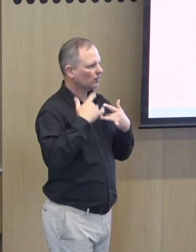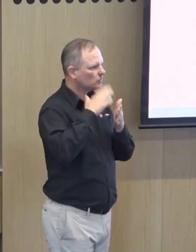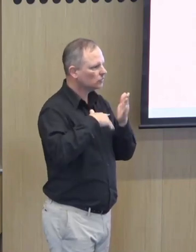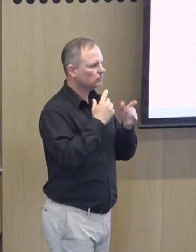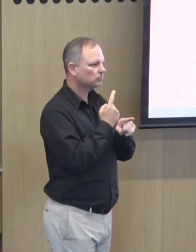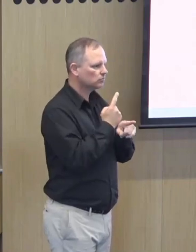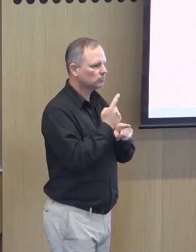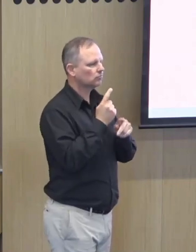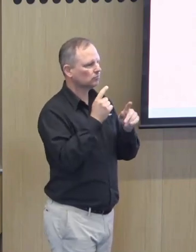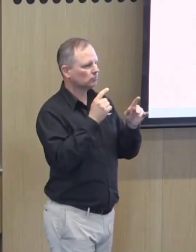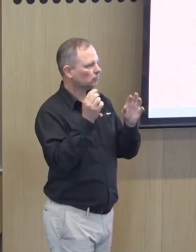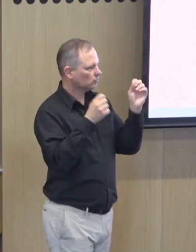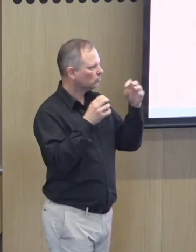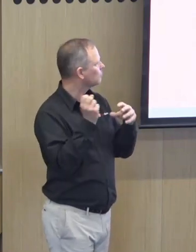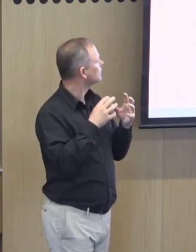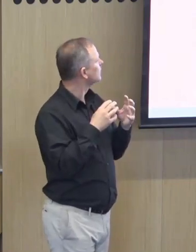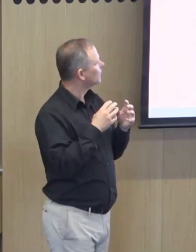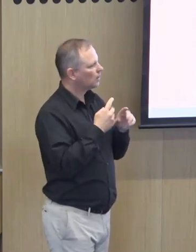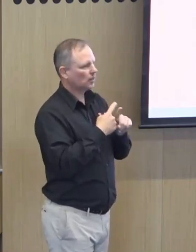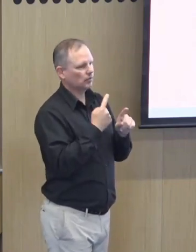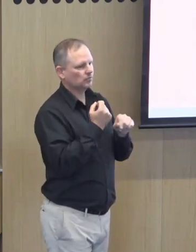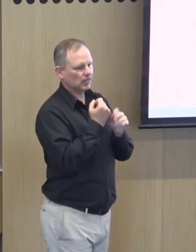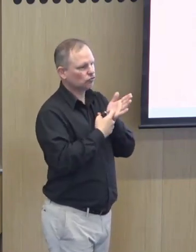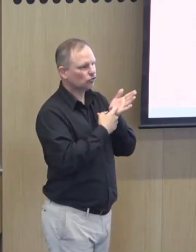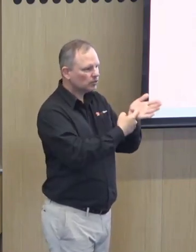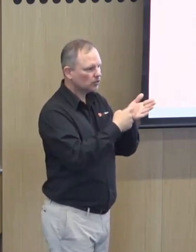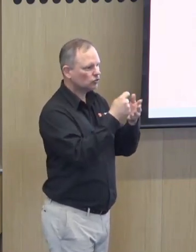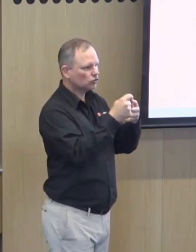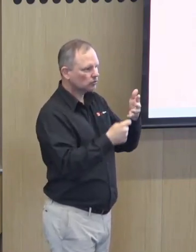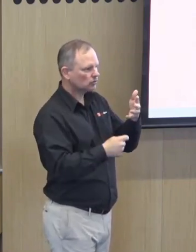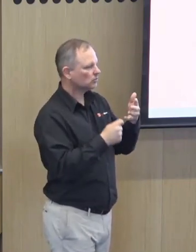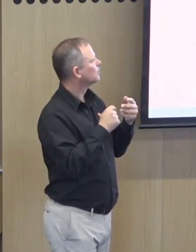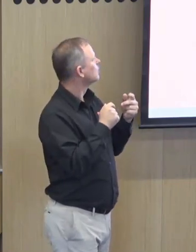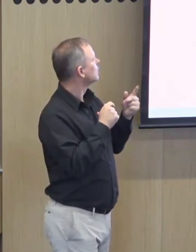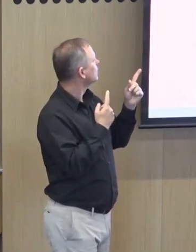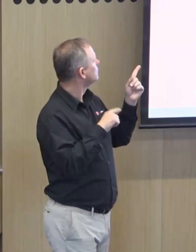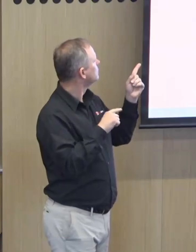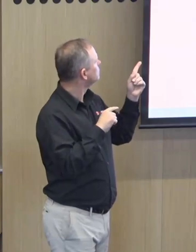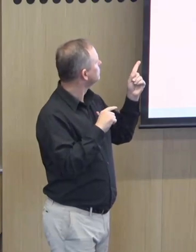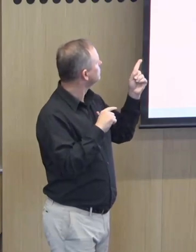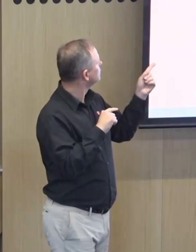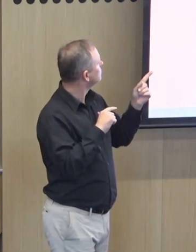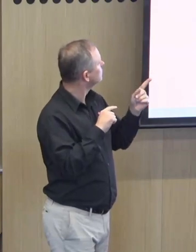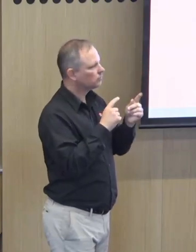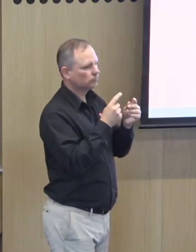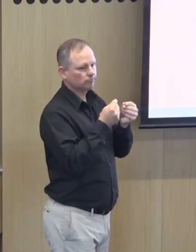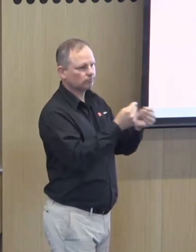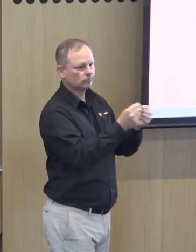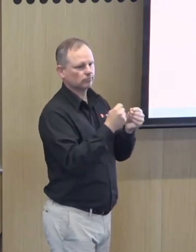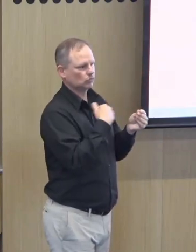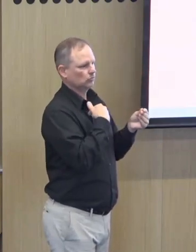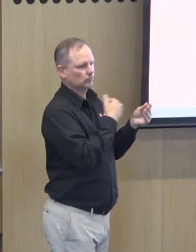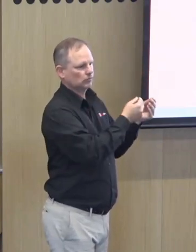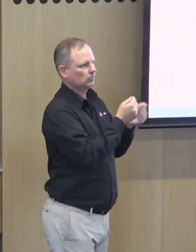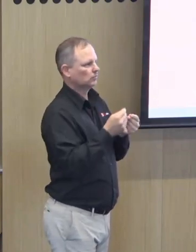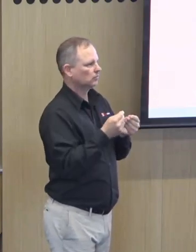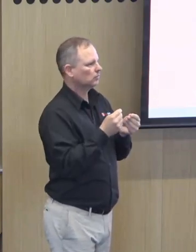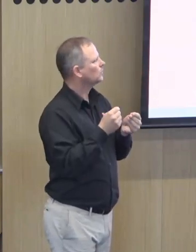time. had presentations, people talking about their lived experiences. There were some recommendations that were made as a consequence of that conference back